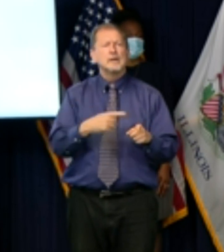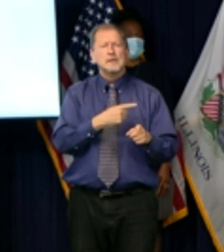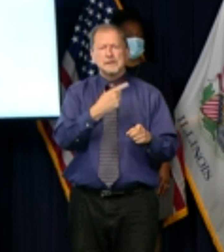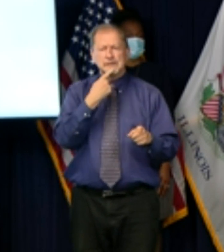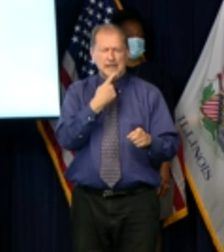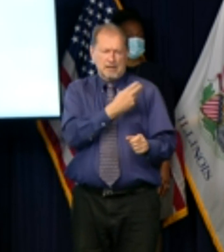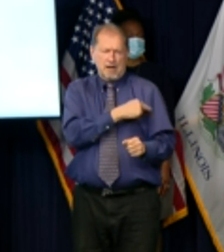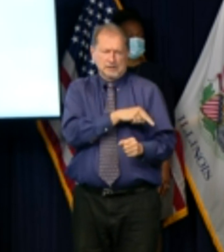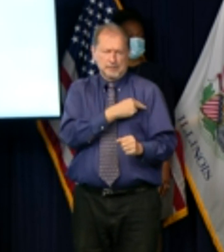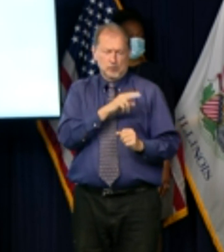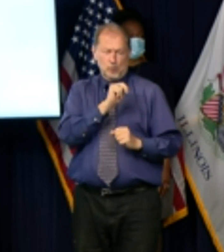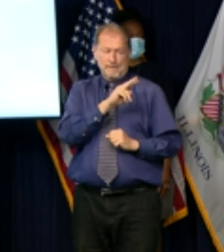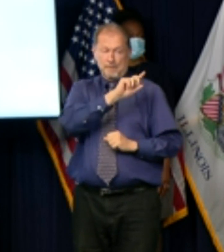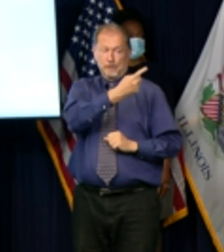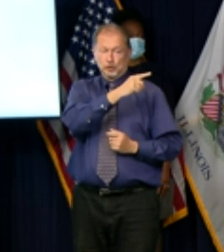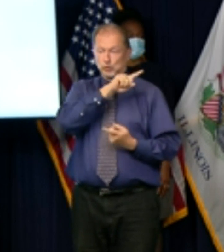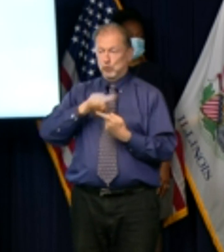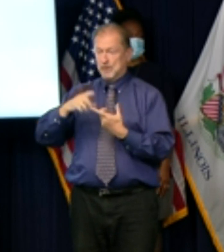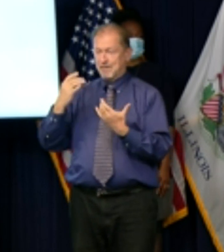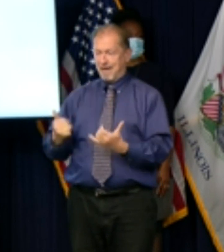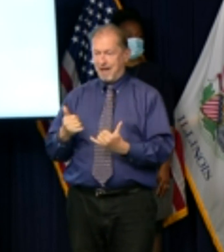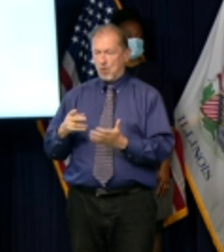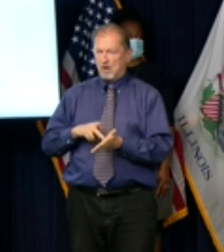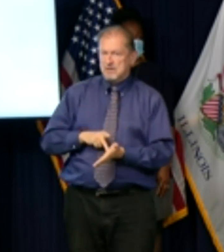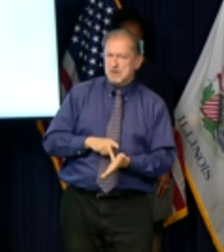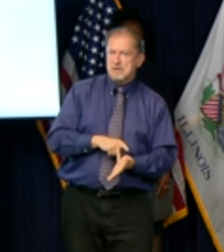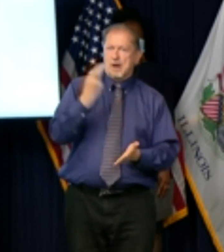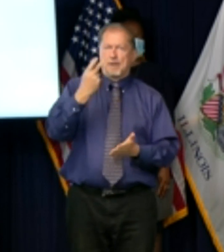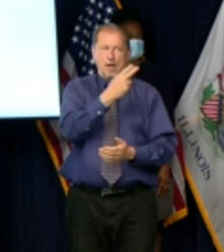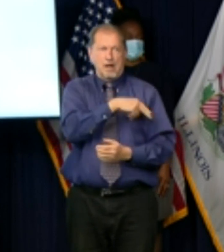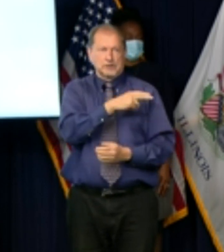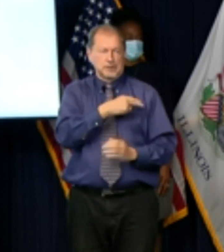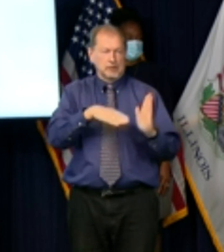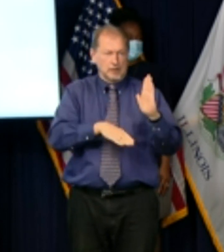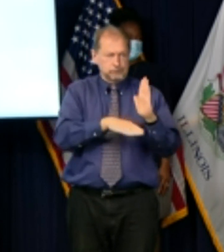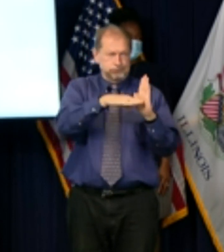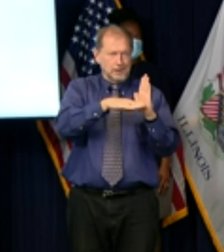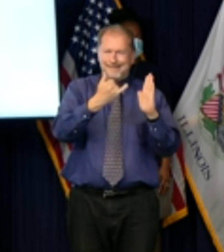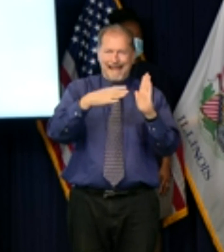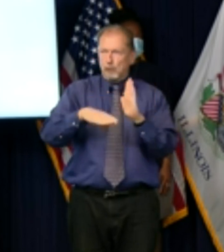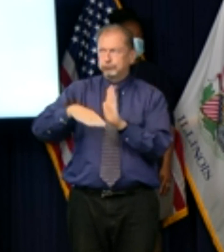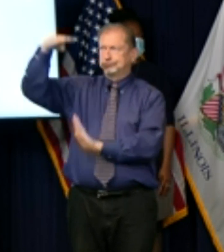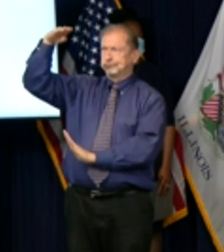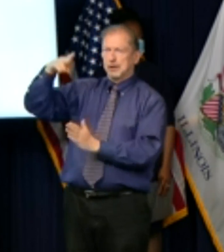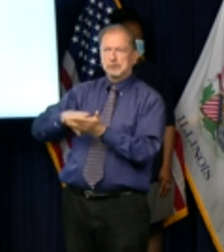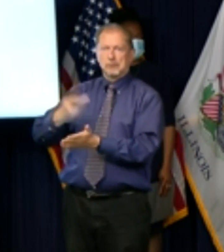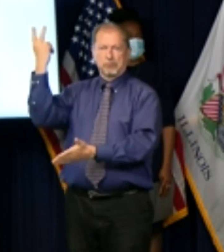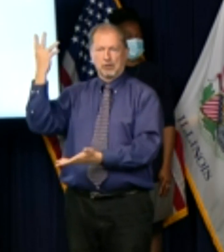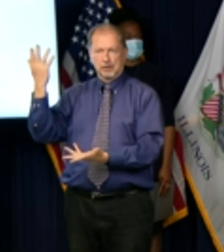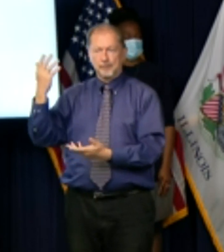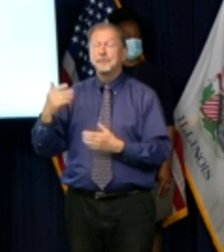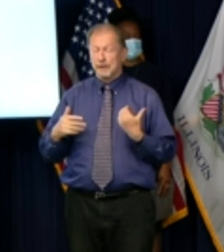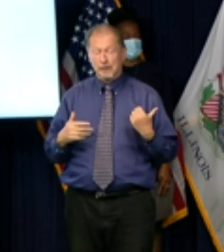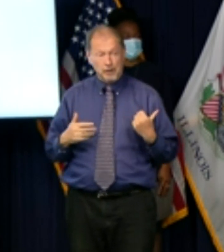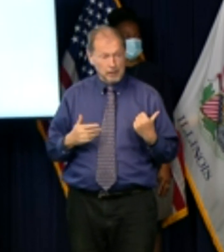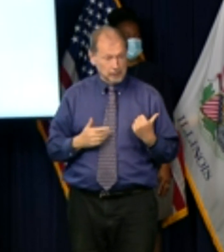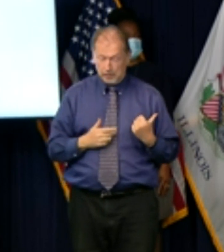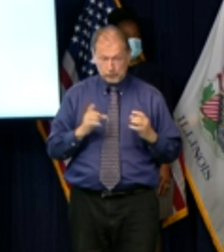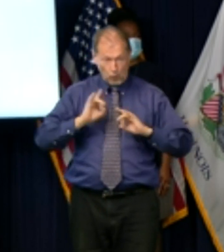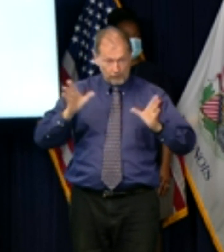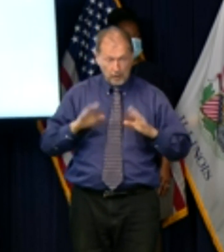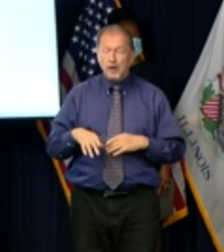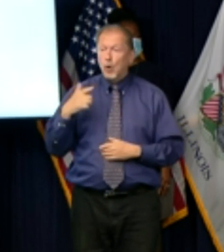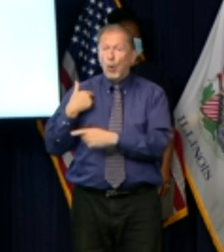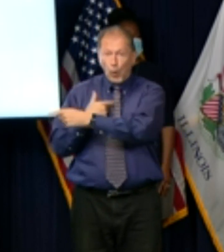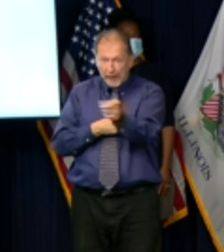november 1st this is a horrible situation i mean i we we all have the ability to bring those hospitalization numbers down